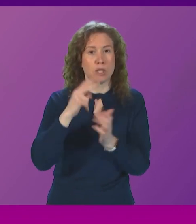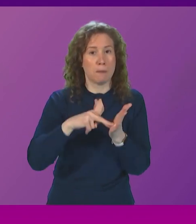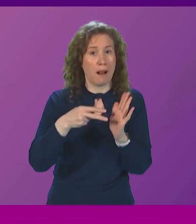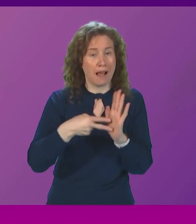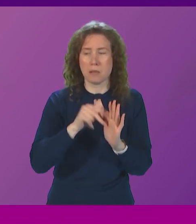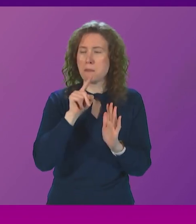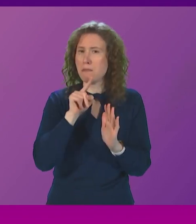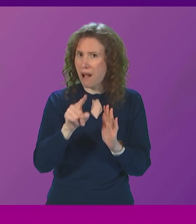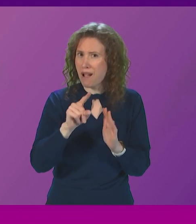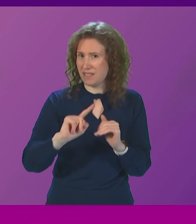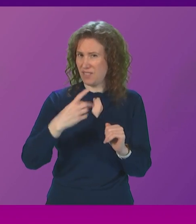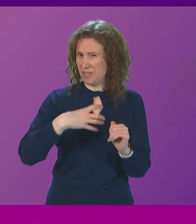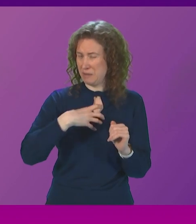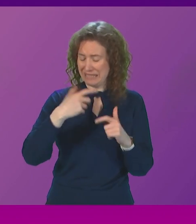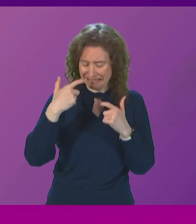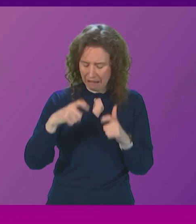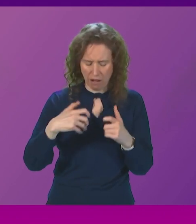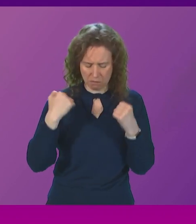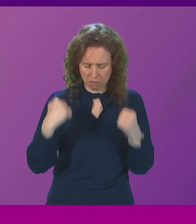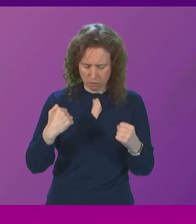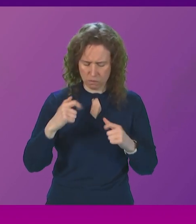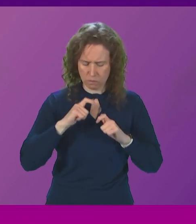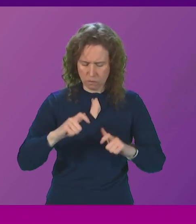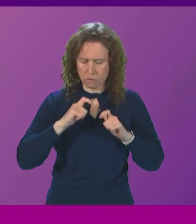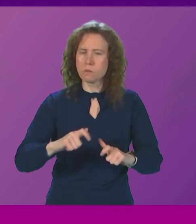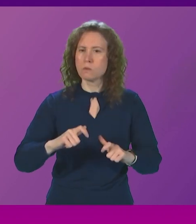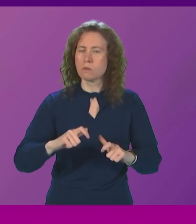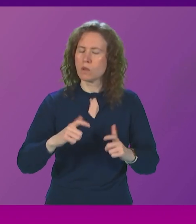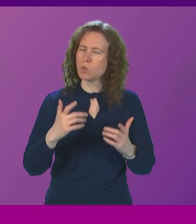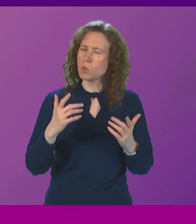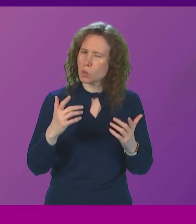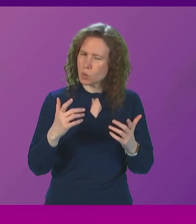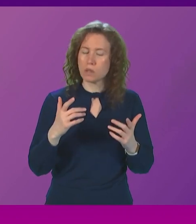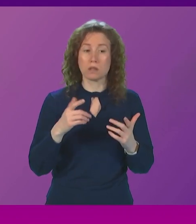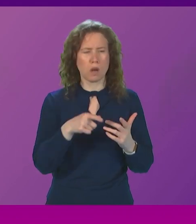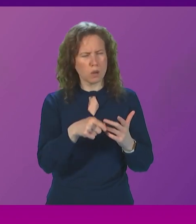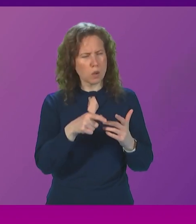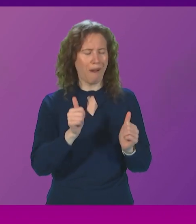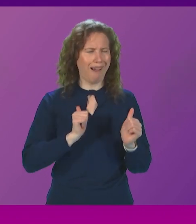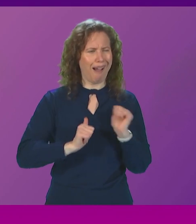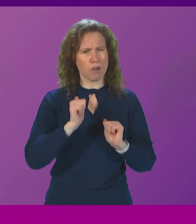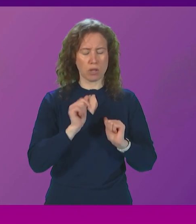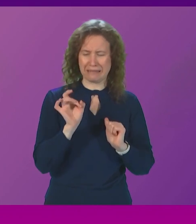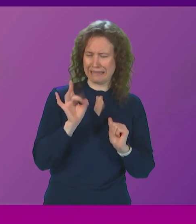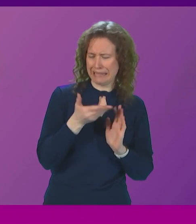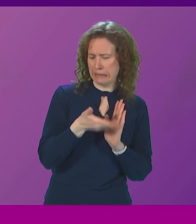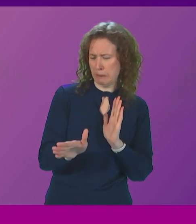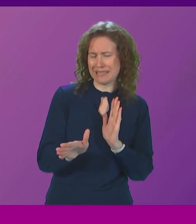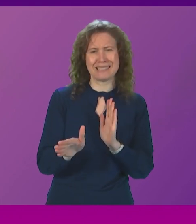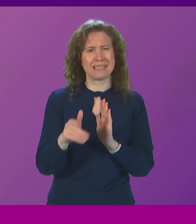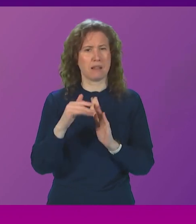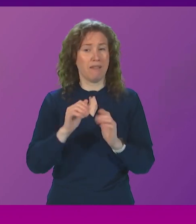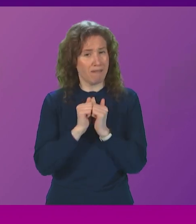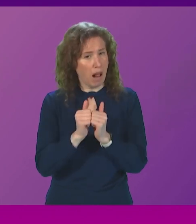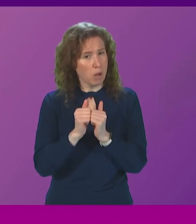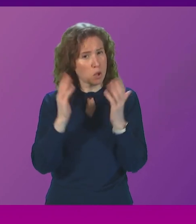Yet the First Minister is ploughing ahead regardless. So instead of arrogantly dismissing the many valid concerns